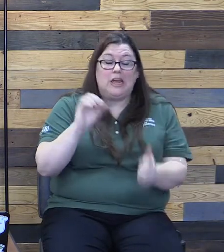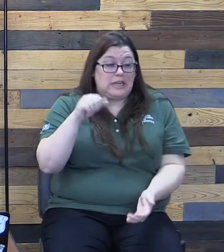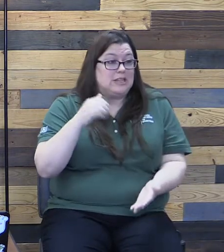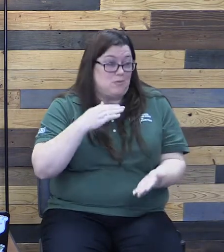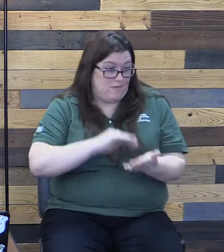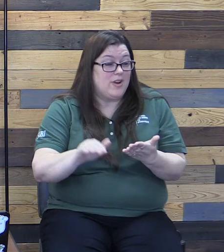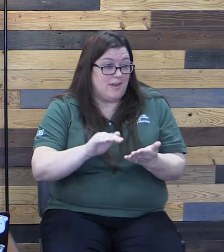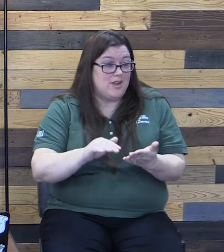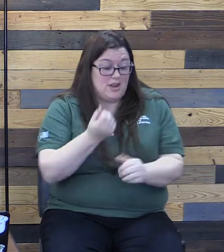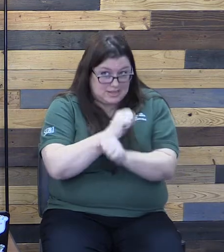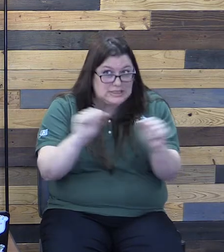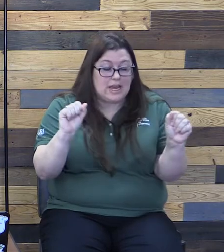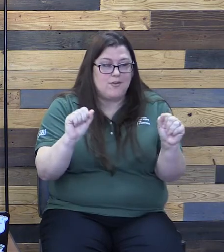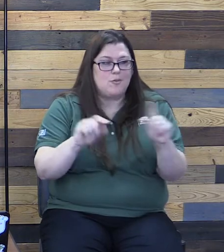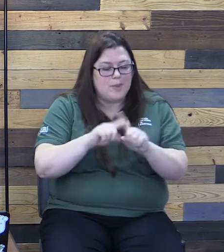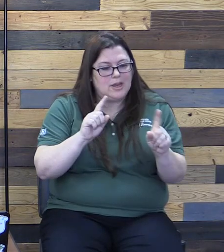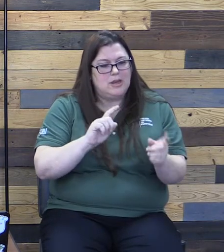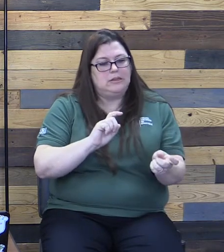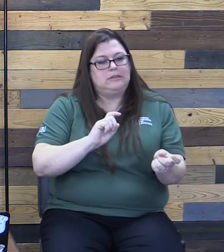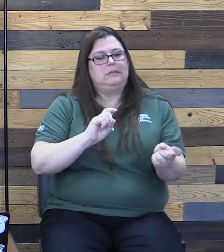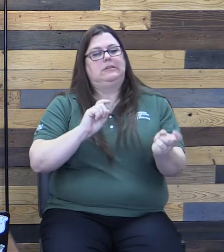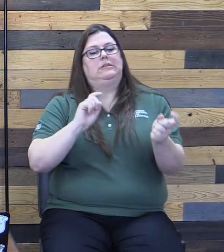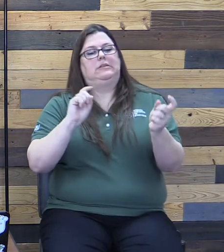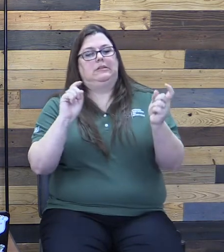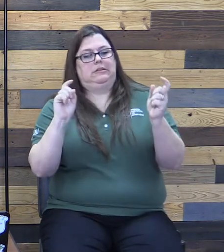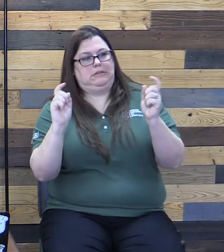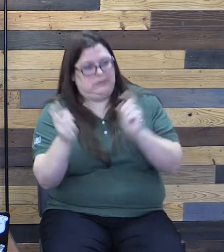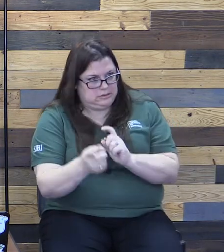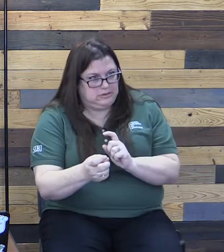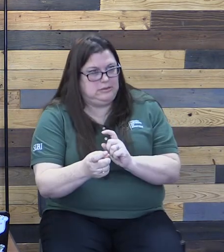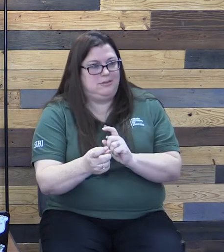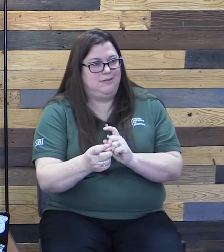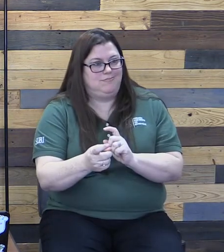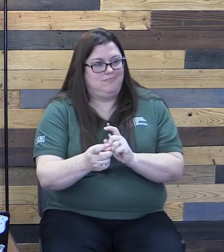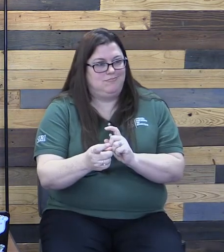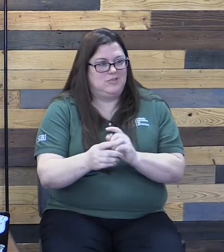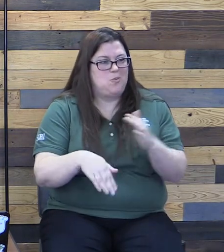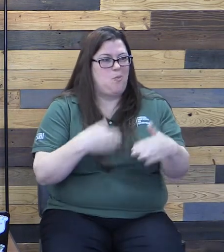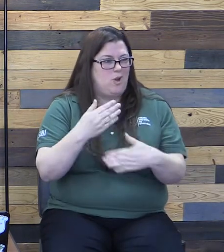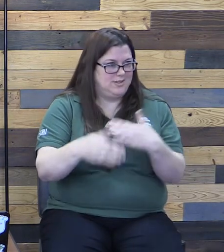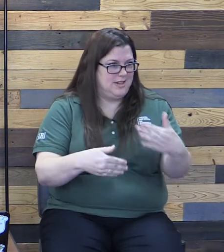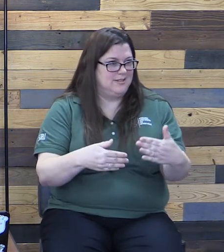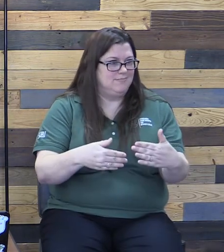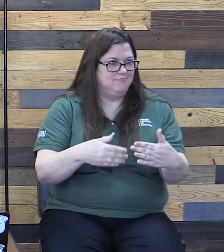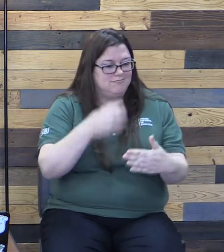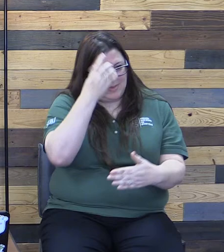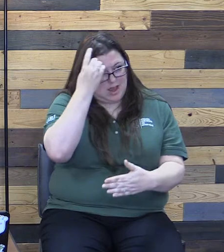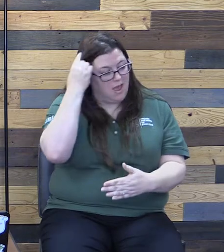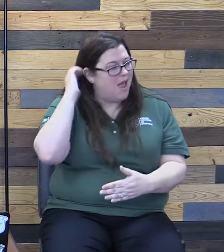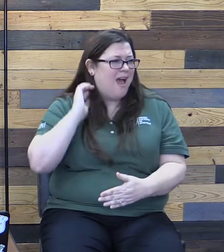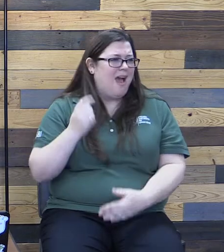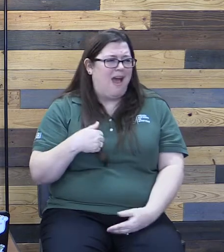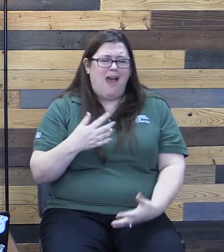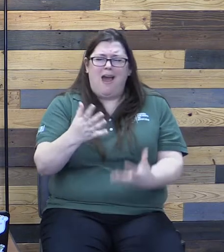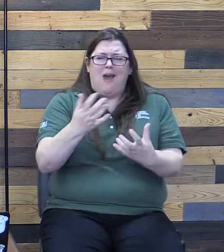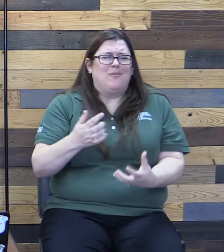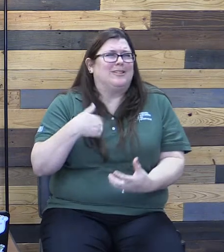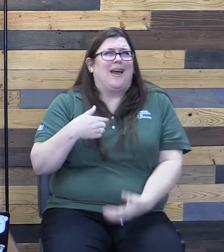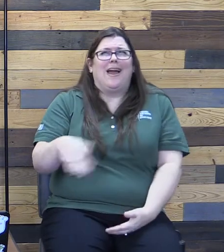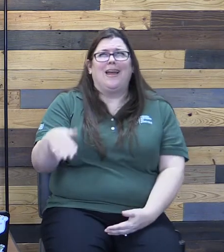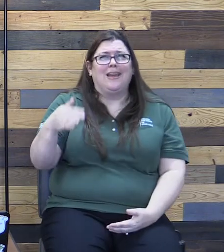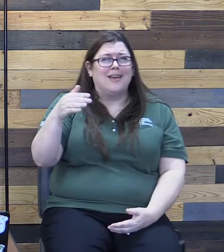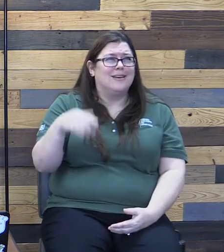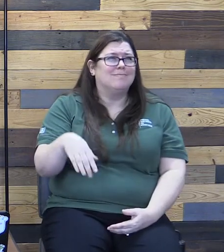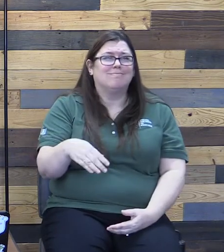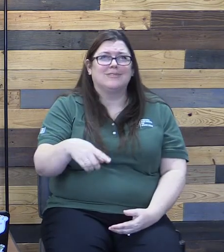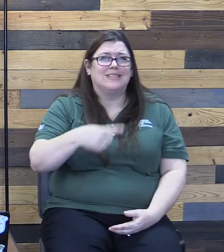we're saved. But it's a transformation process. I wish that I could say, yes, I was dunked in the water, and